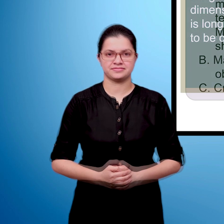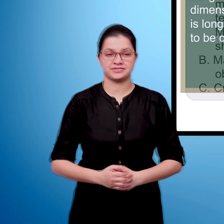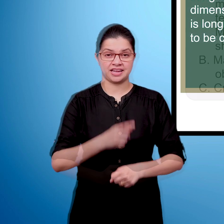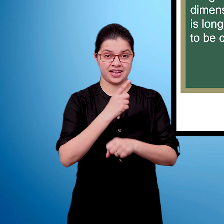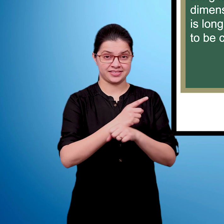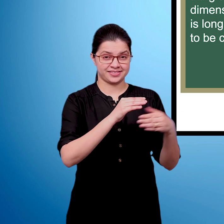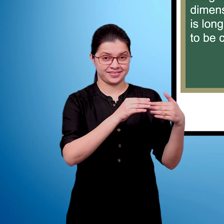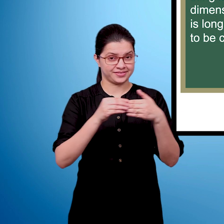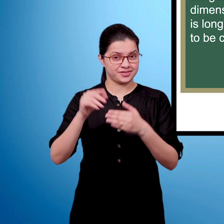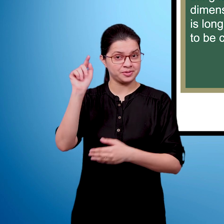Page number 10.